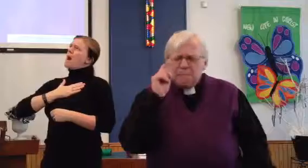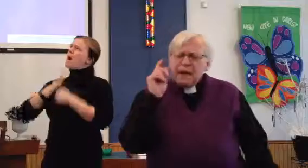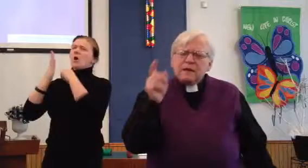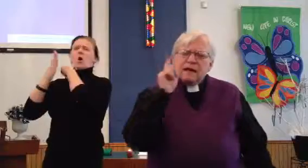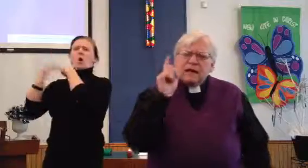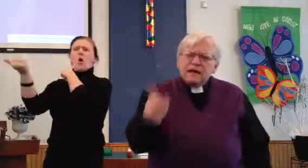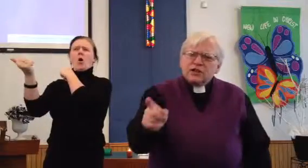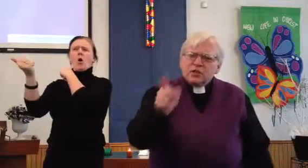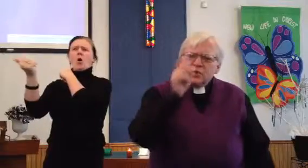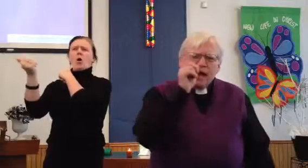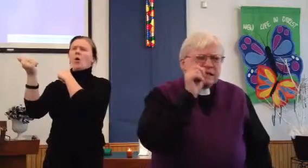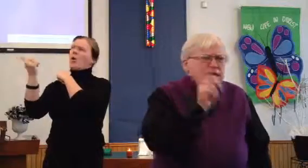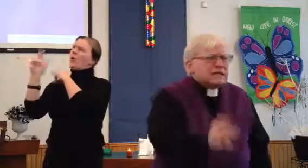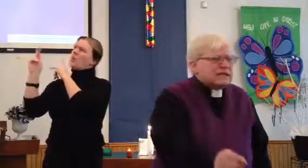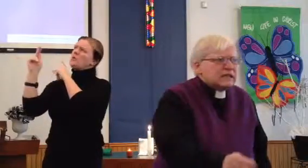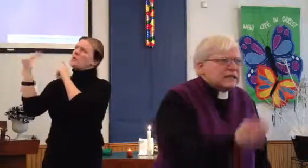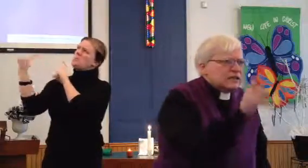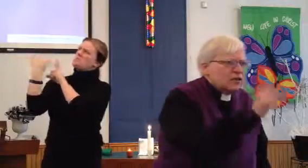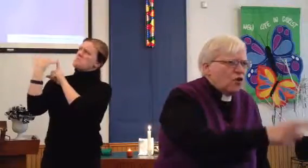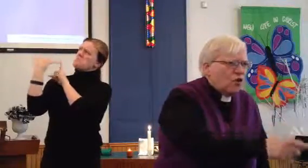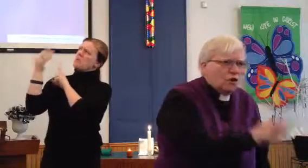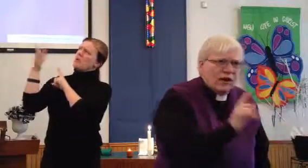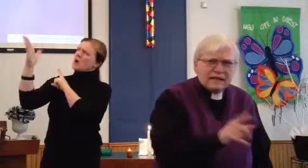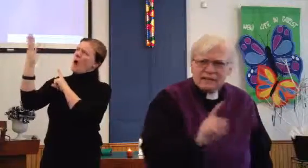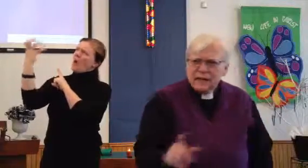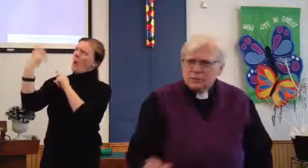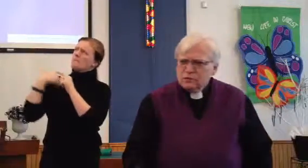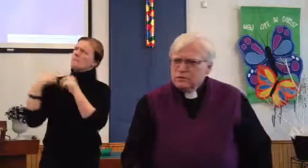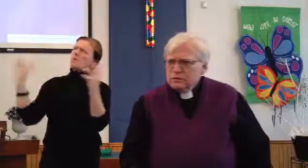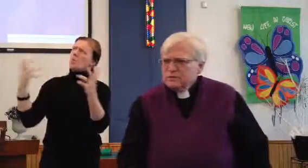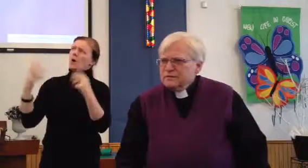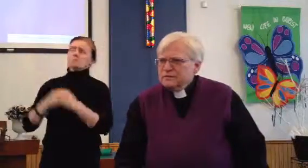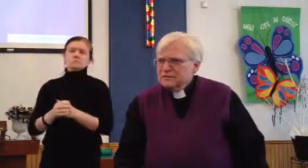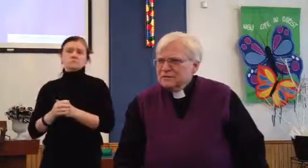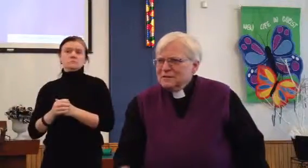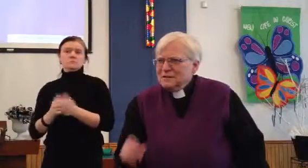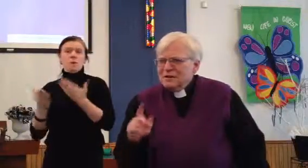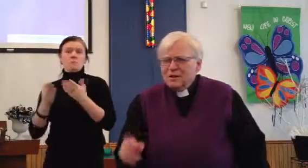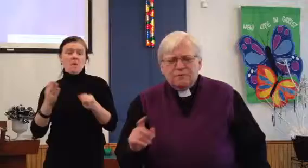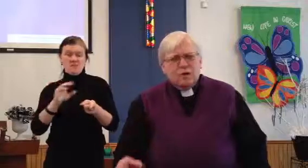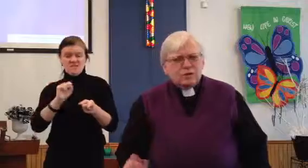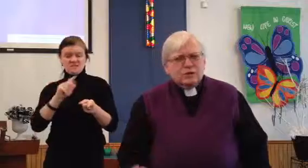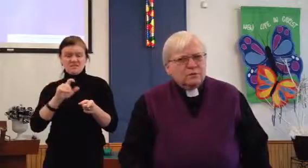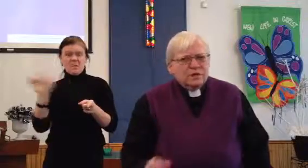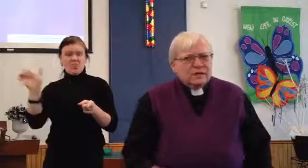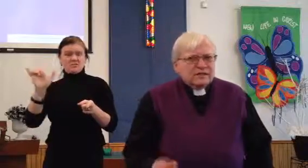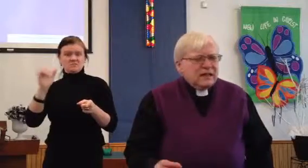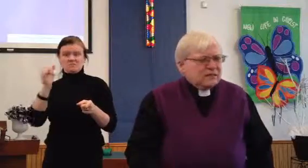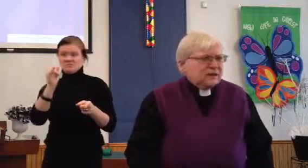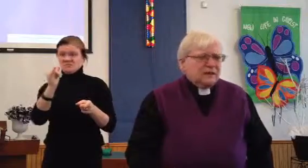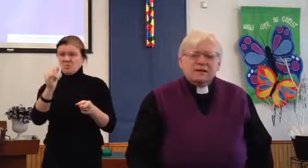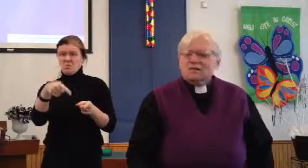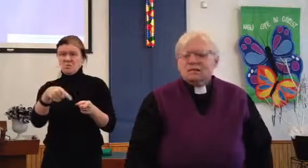Maybe it's a direct, insistent call, like Samuel's. There are folks who say to me, you know,